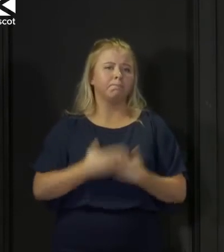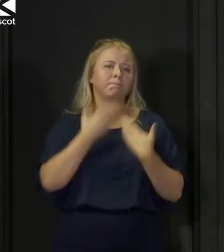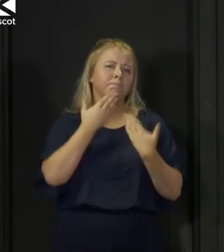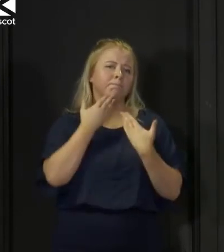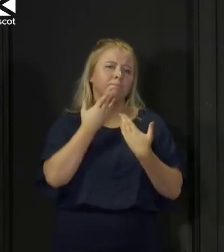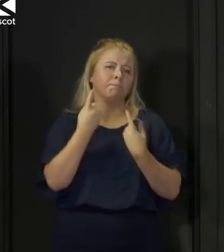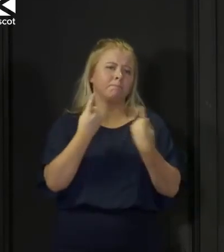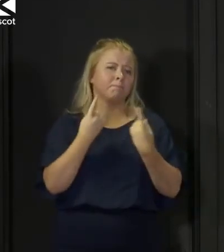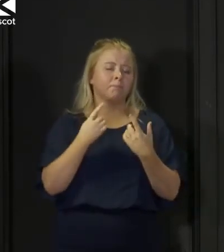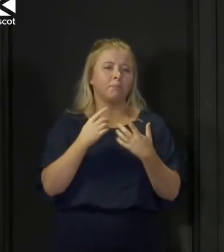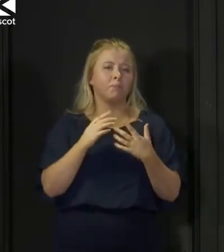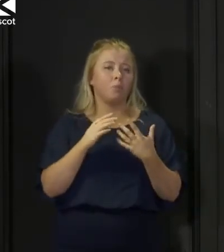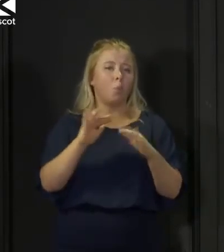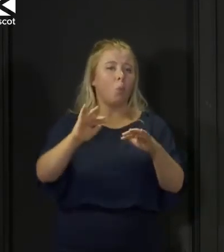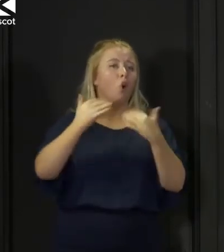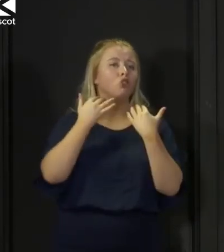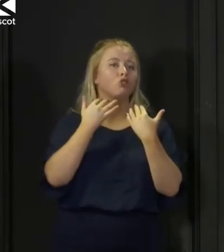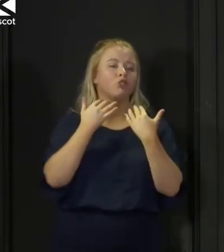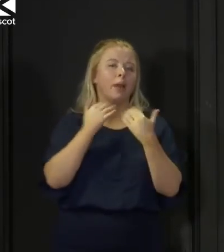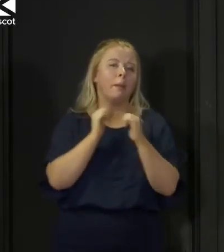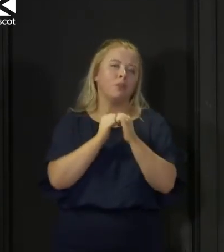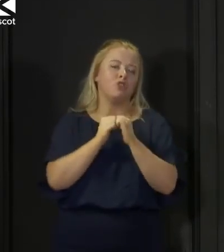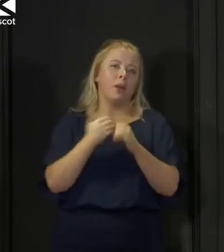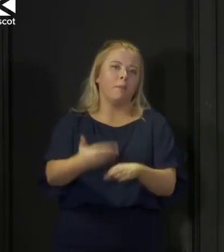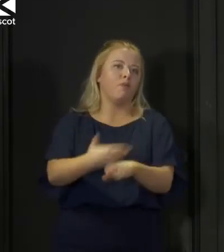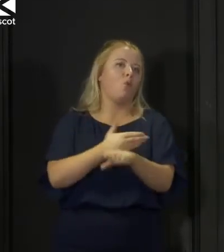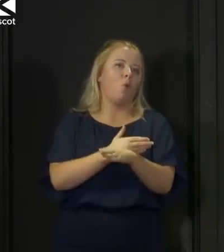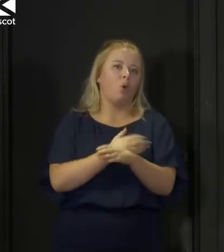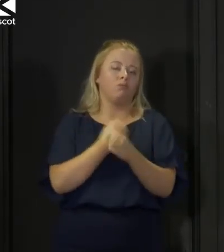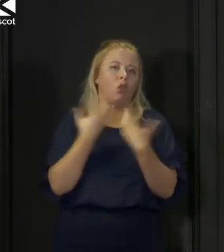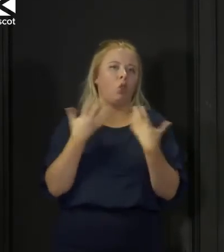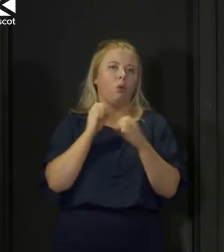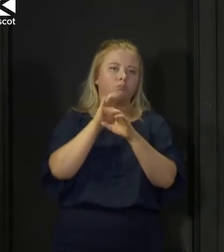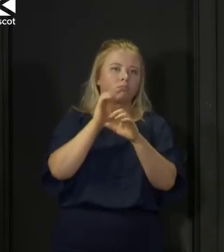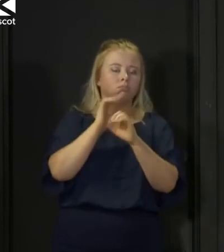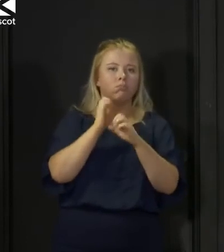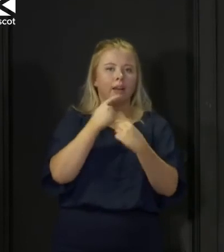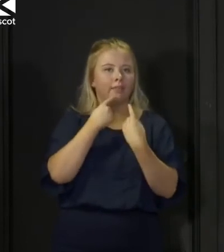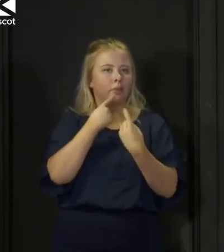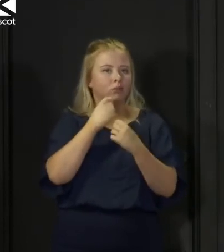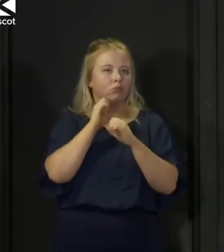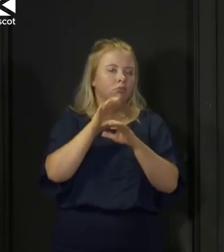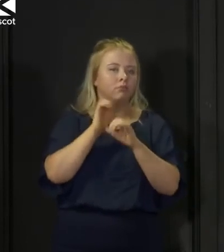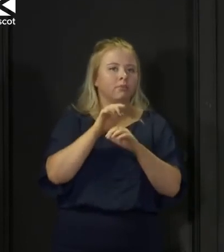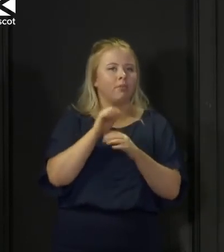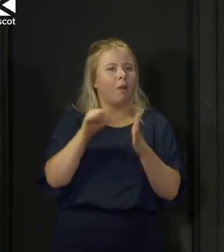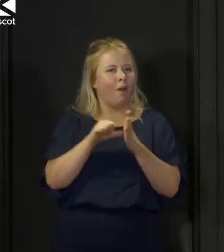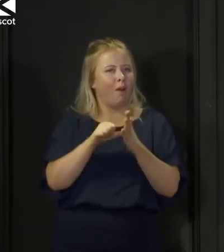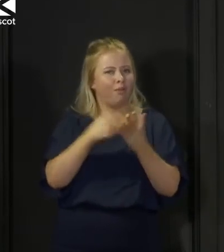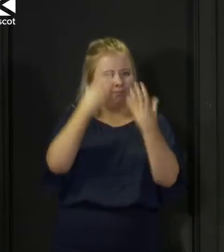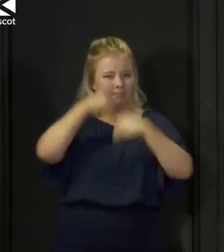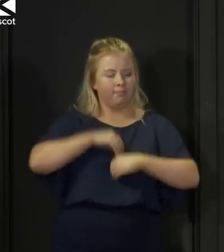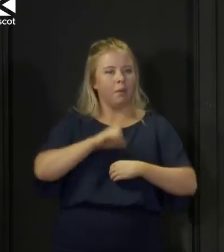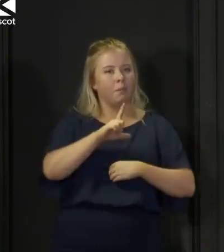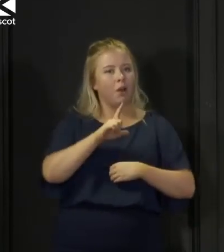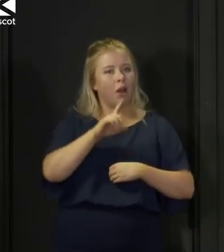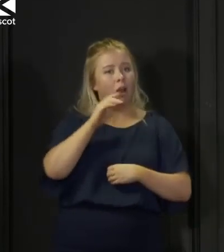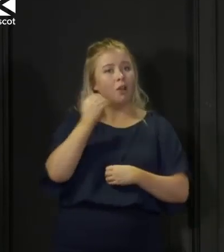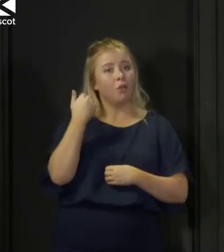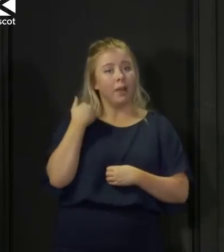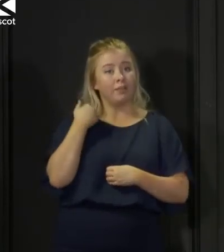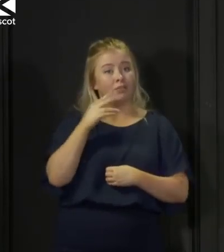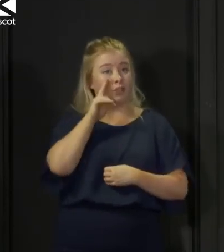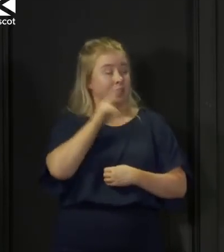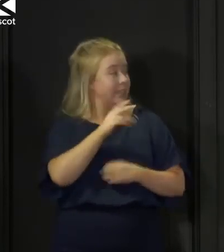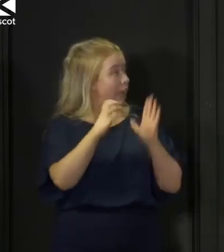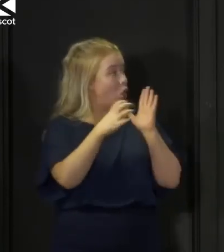thanks to all of you I appreciate earlier on I gave you quite a lot of information there that might have been quite hard to absorb all at once but I would remind you you'll be seeing this logo